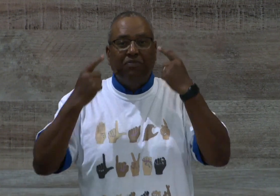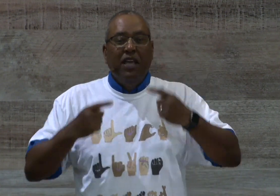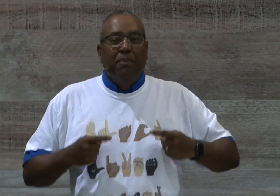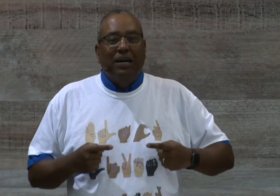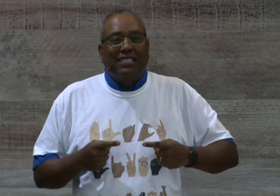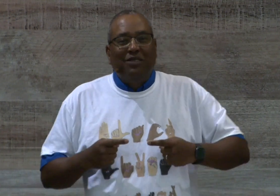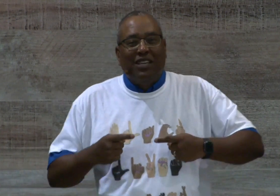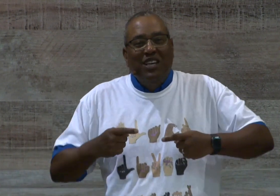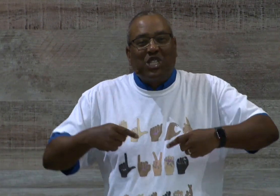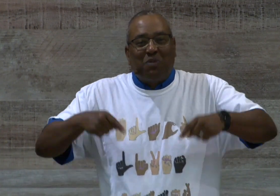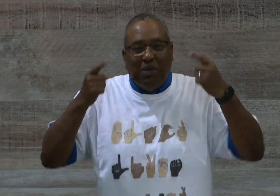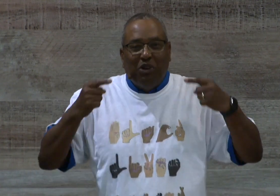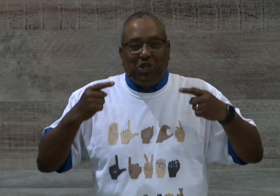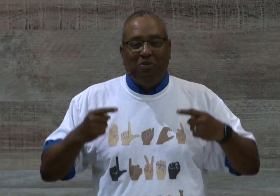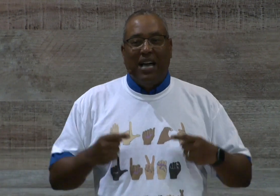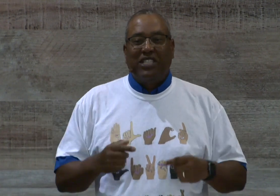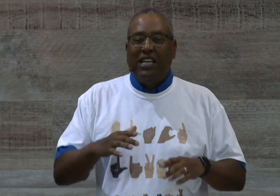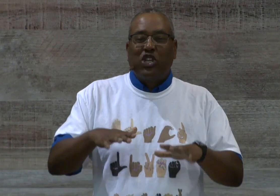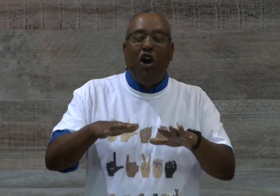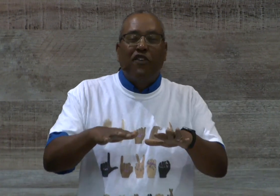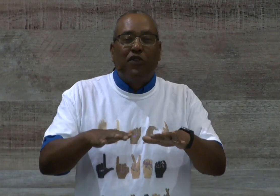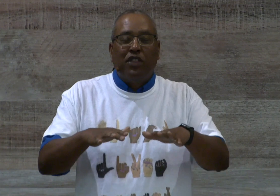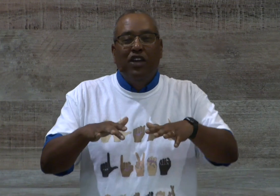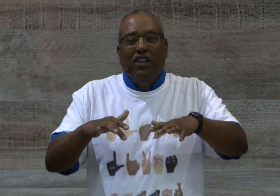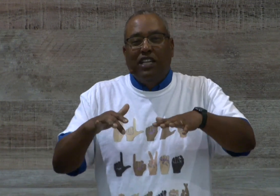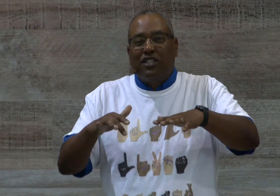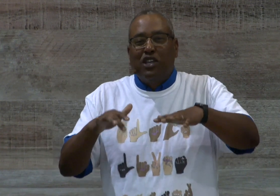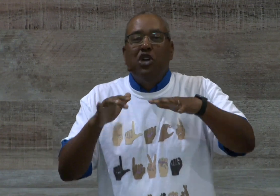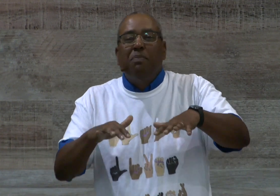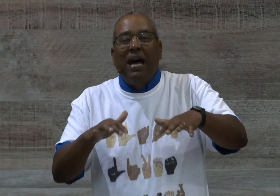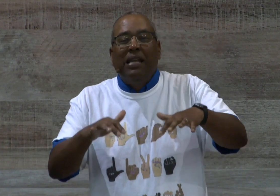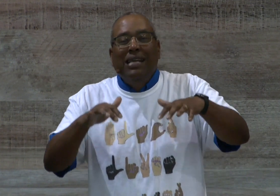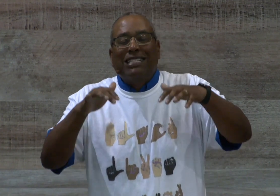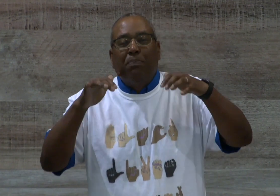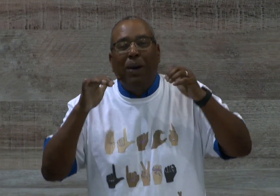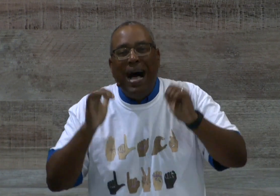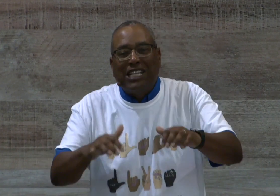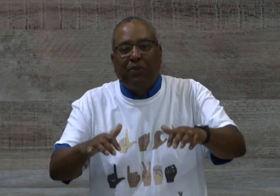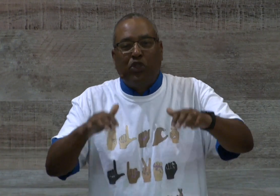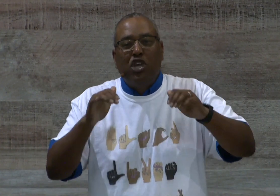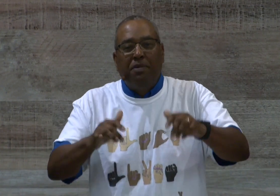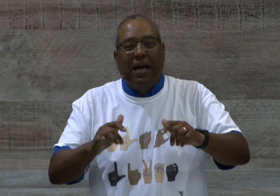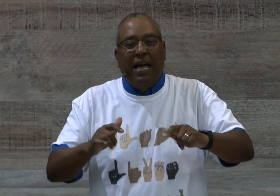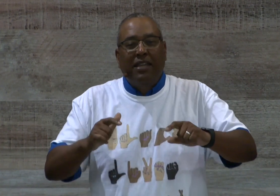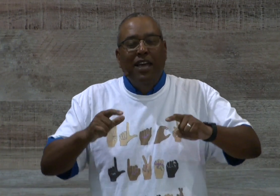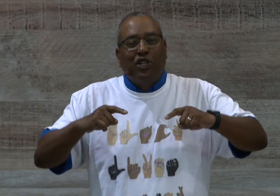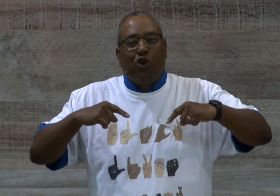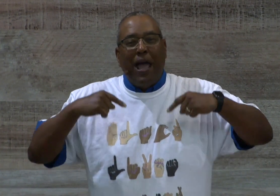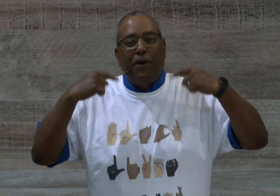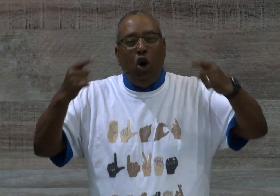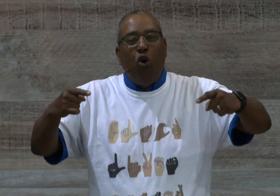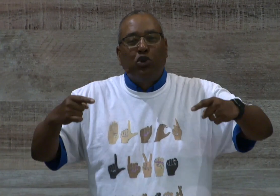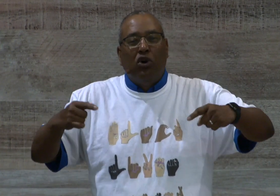but to the spiritual mind. See, it's hard for the human mind, it's impossible for the human mind to grab hold of